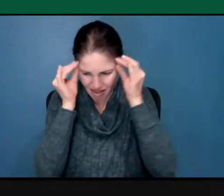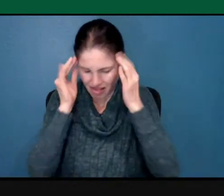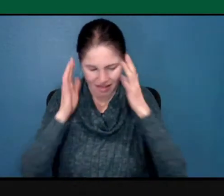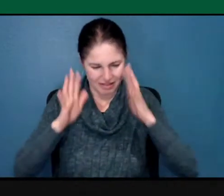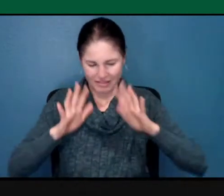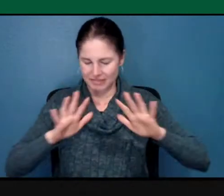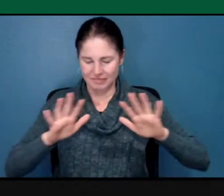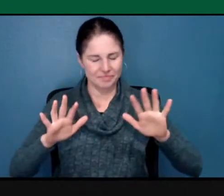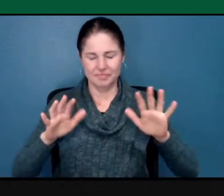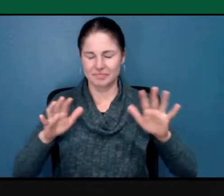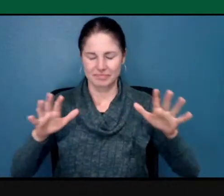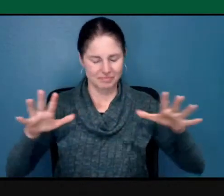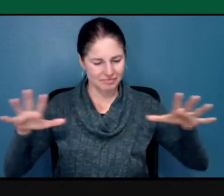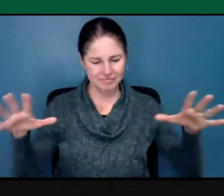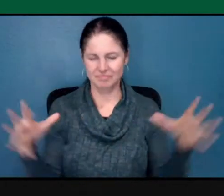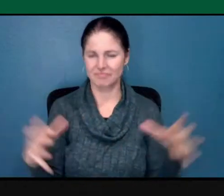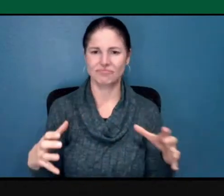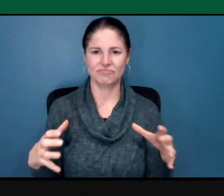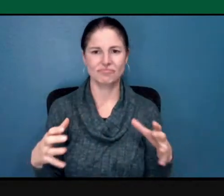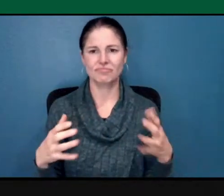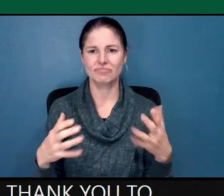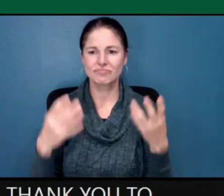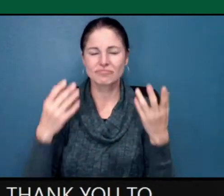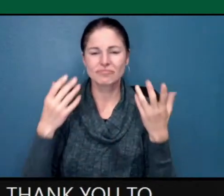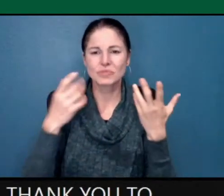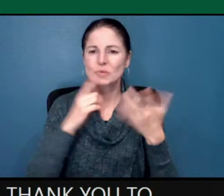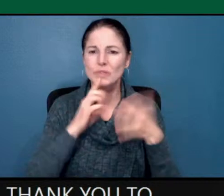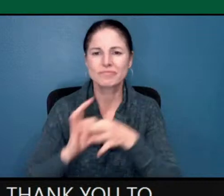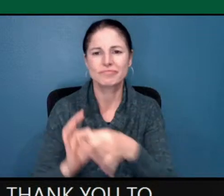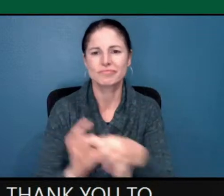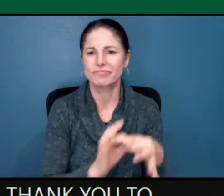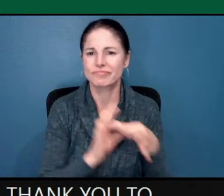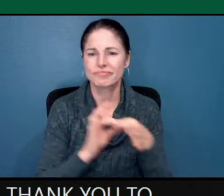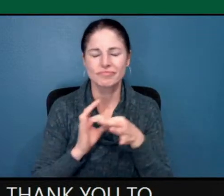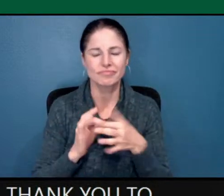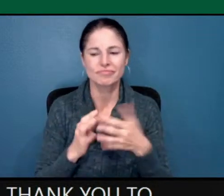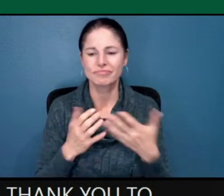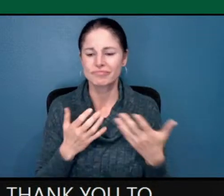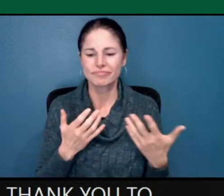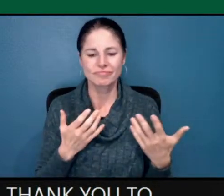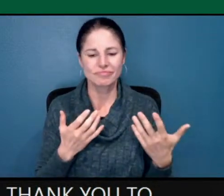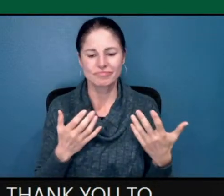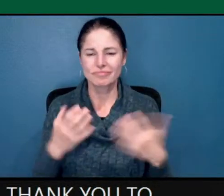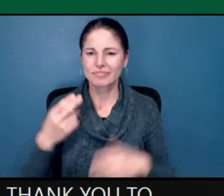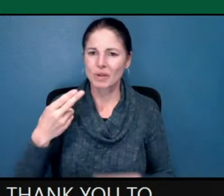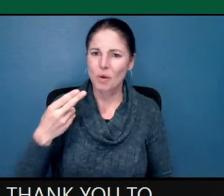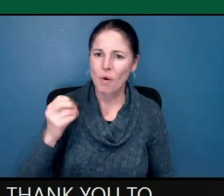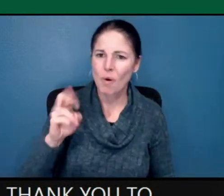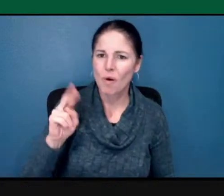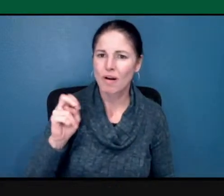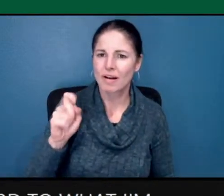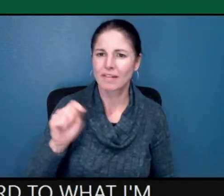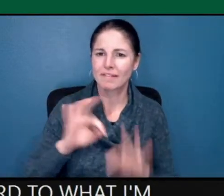So thank you to everyone for being here. I look forward to what I'm going to learn and what we will all learn.